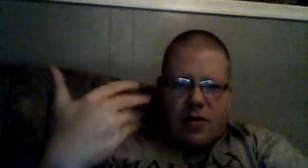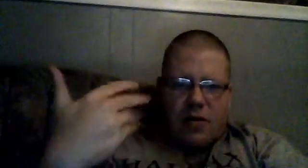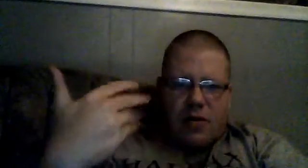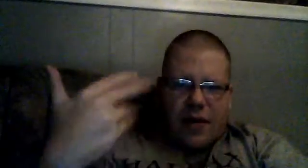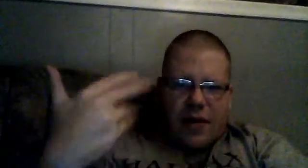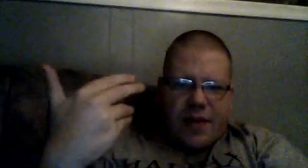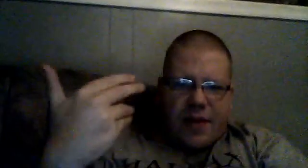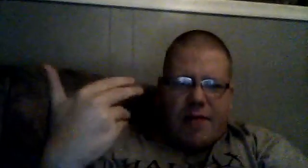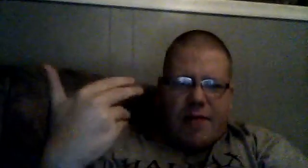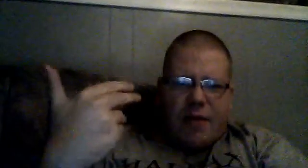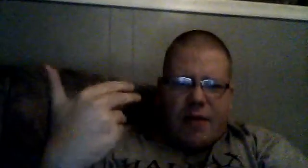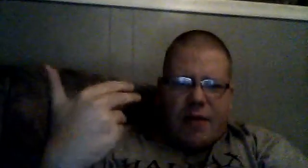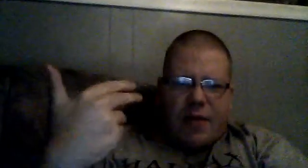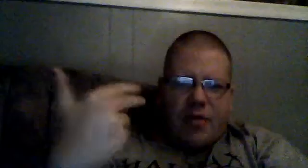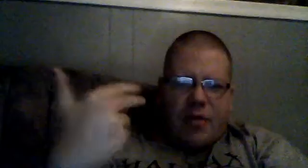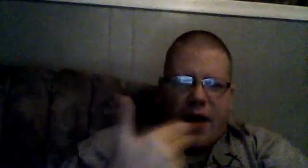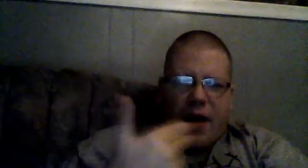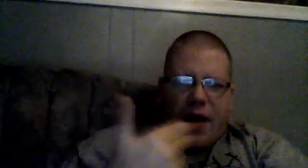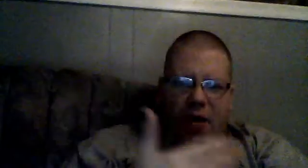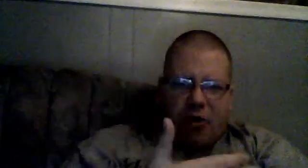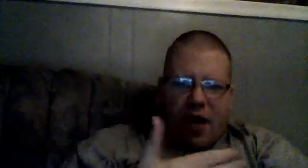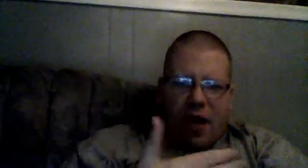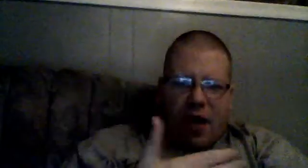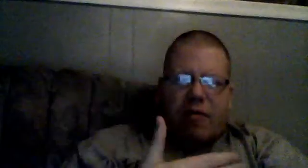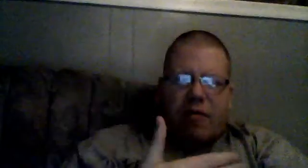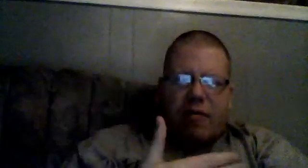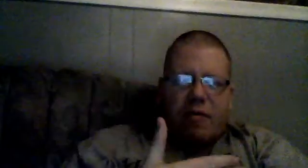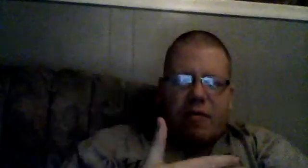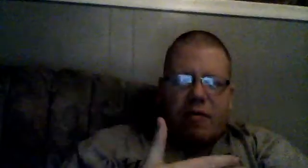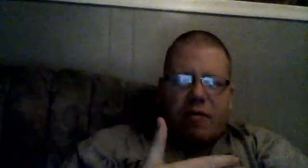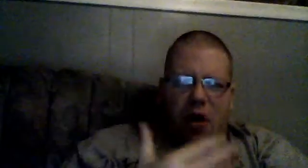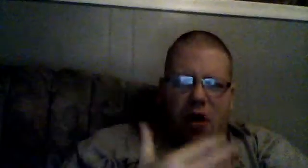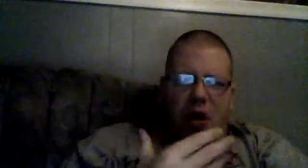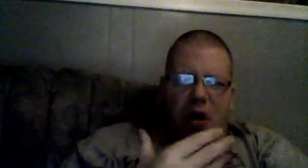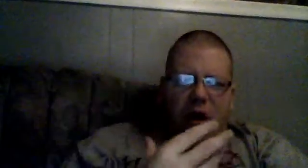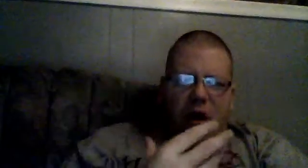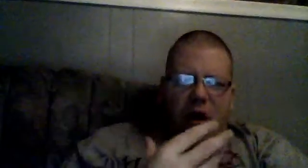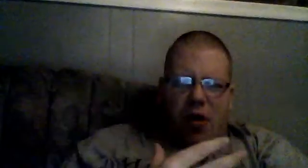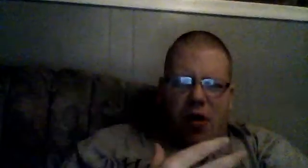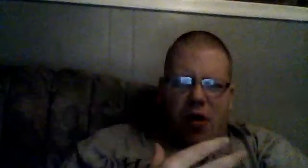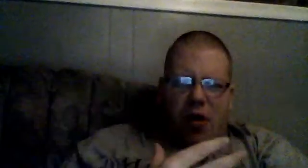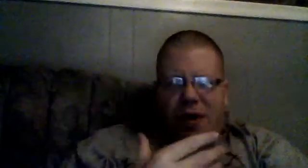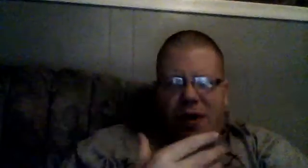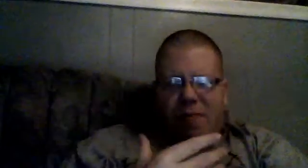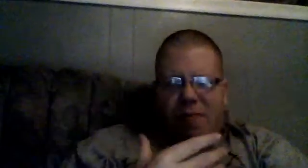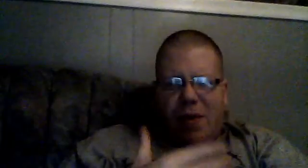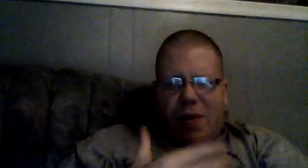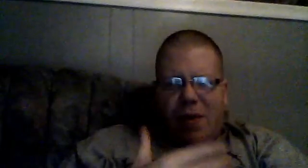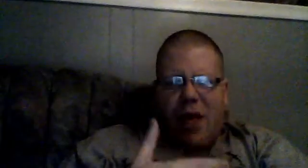who disabled, who have major accidents, are human people that,